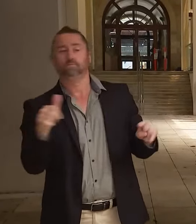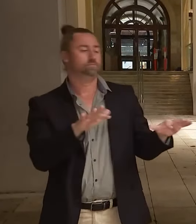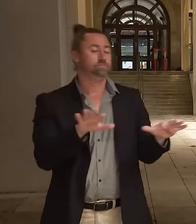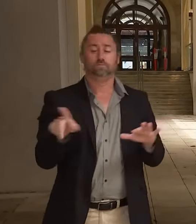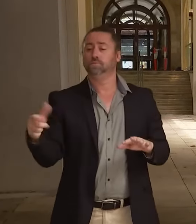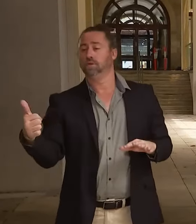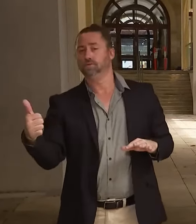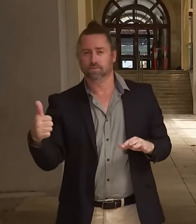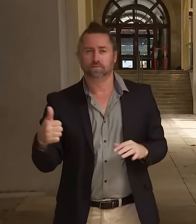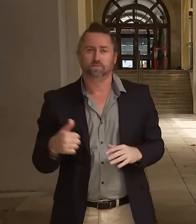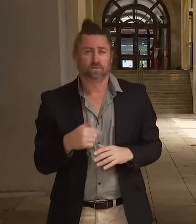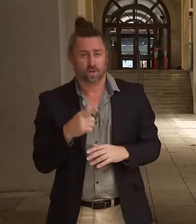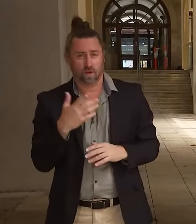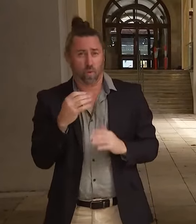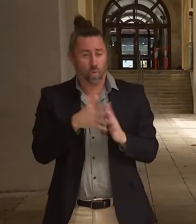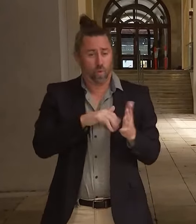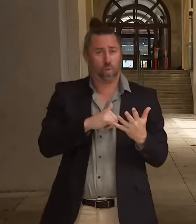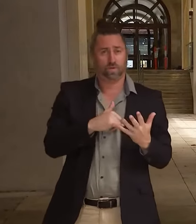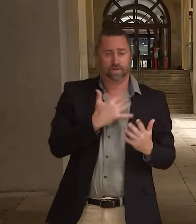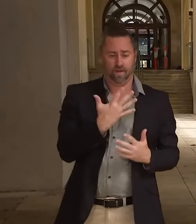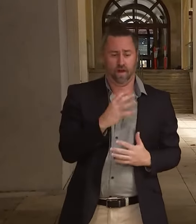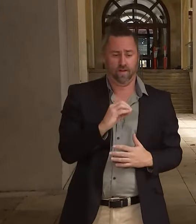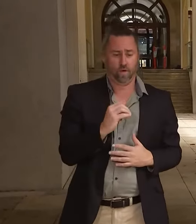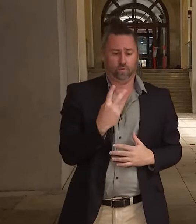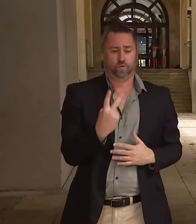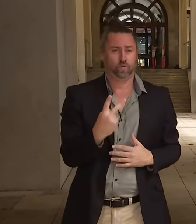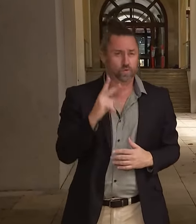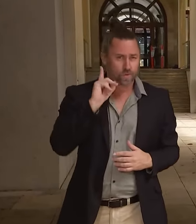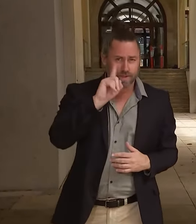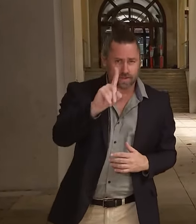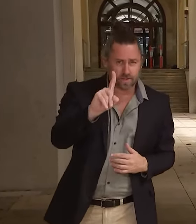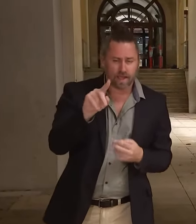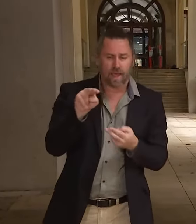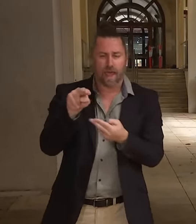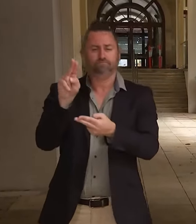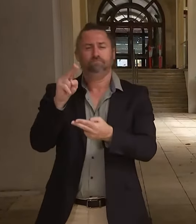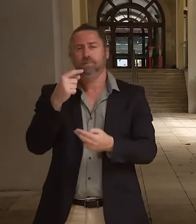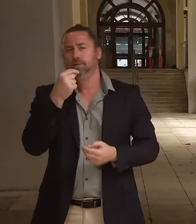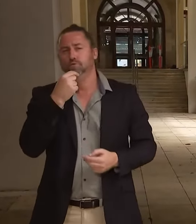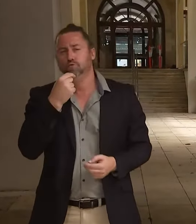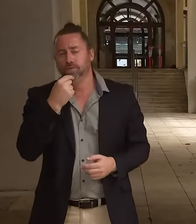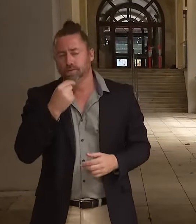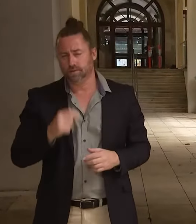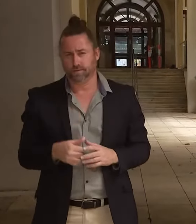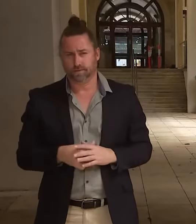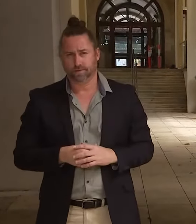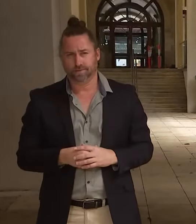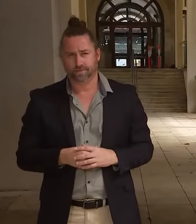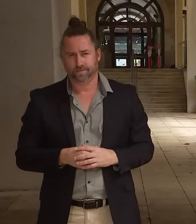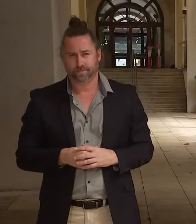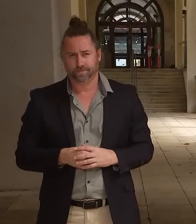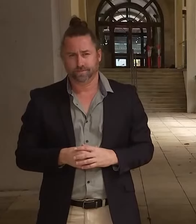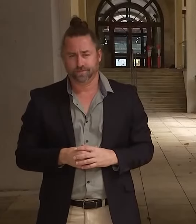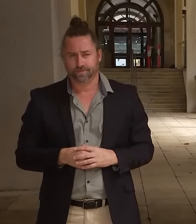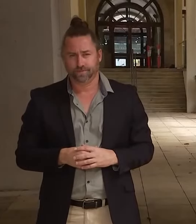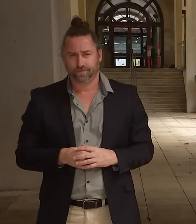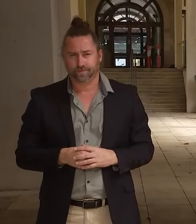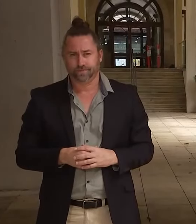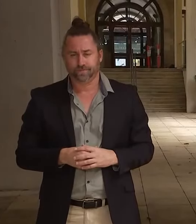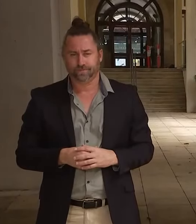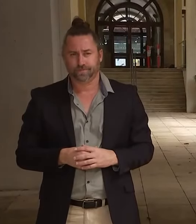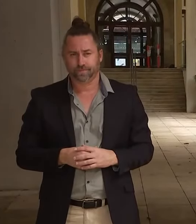that's up from 502. So that's gradually creeping up at this stage. We now